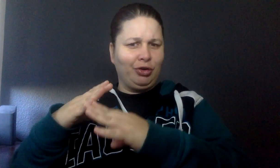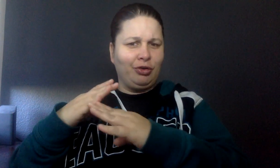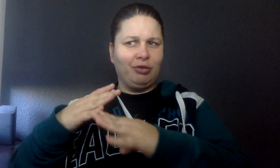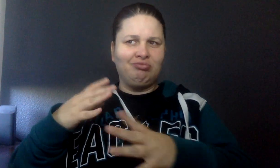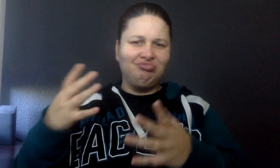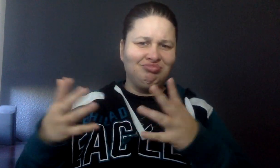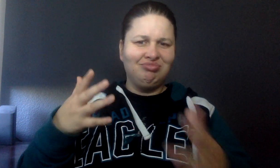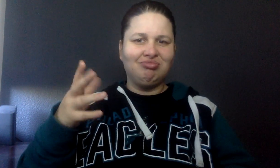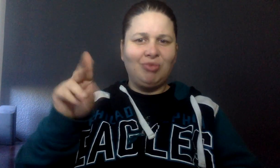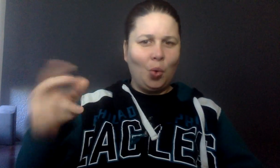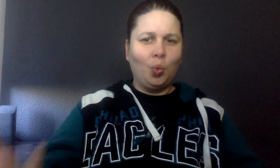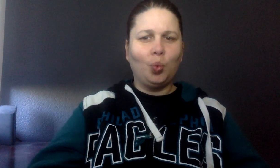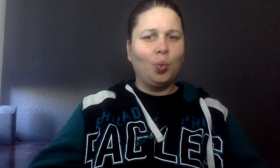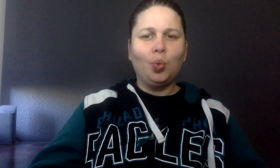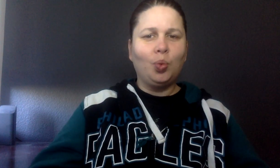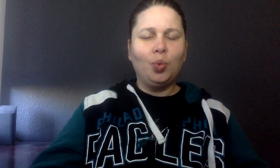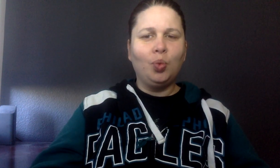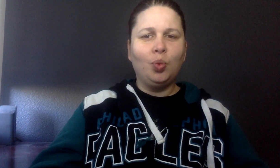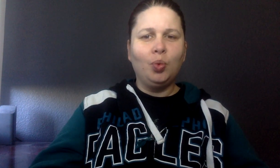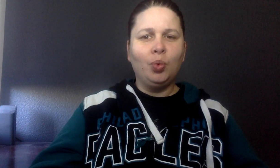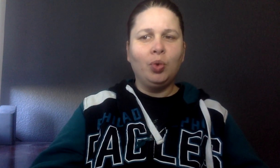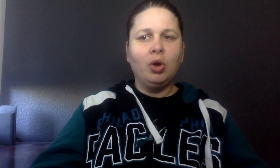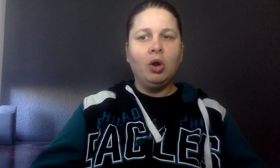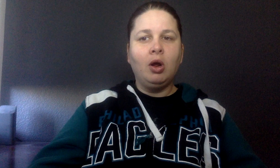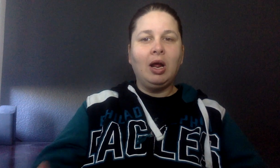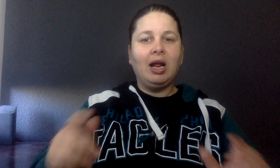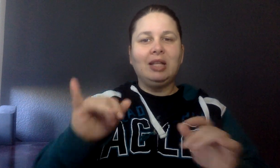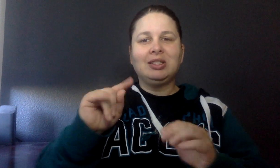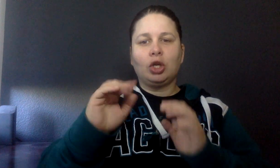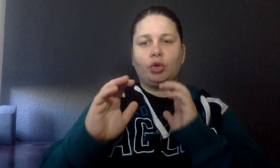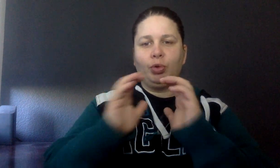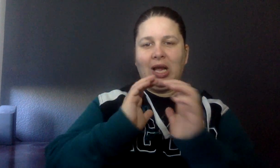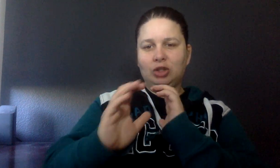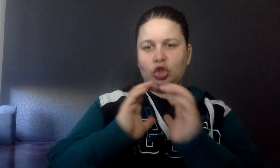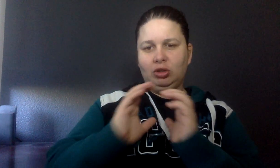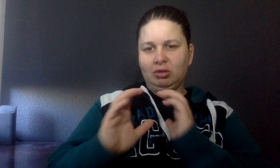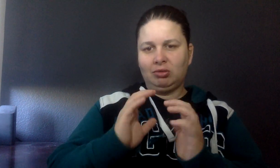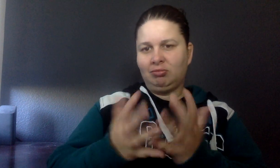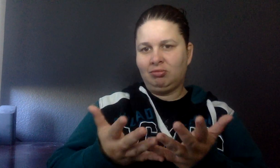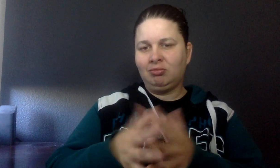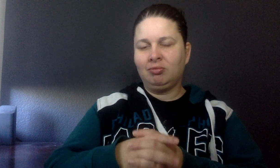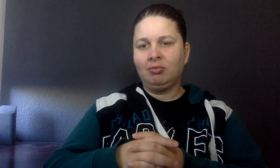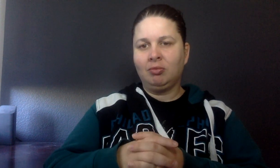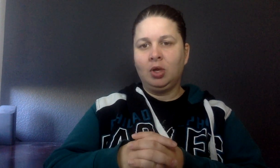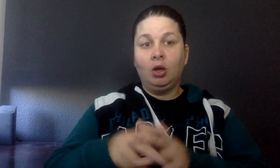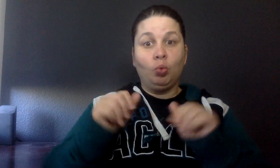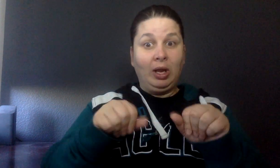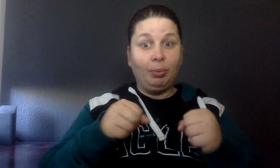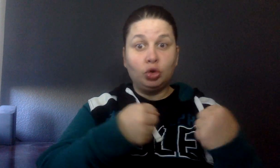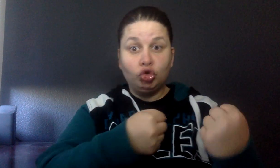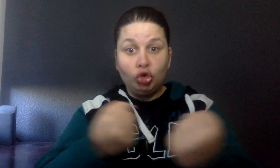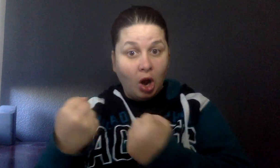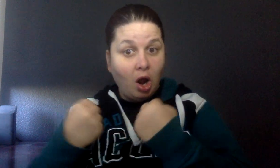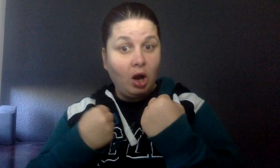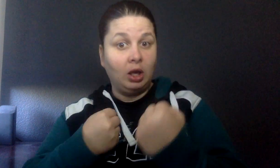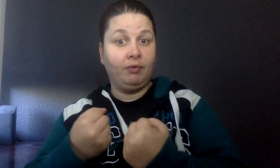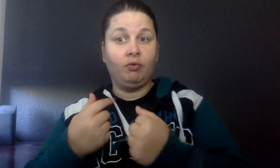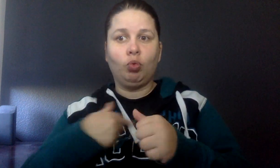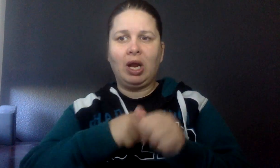education. We're to drive. We're